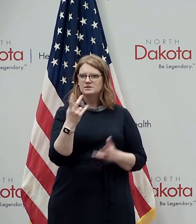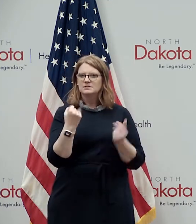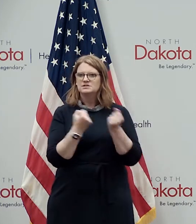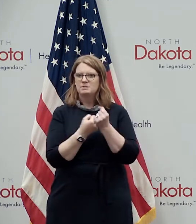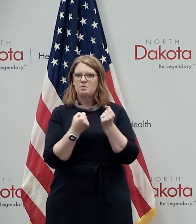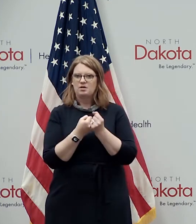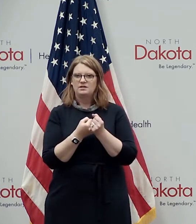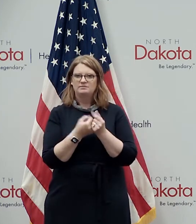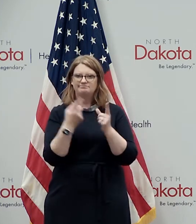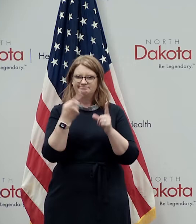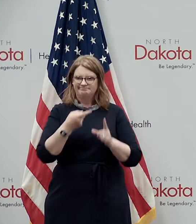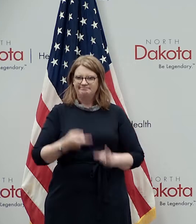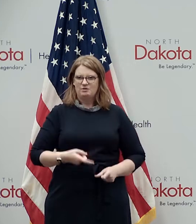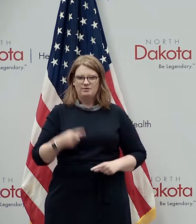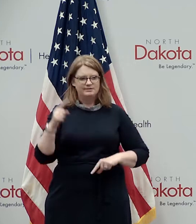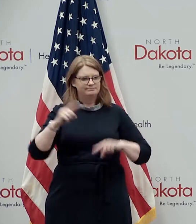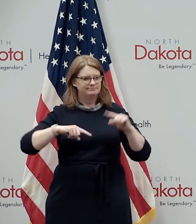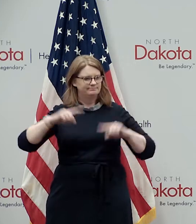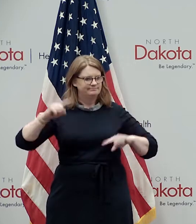variety of missions